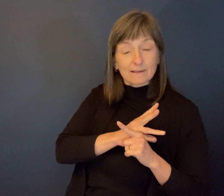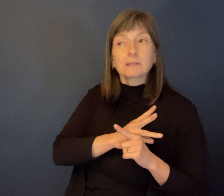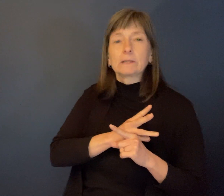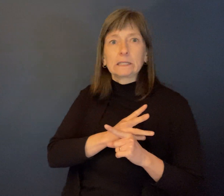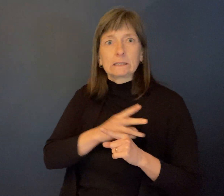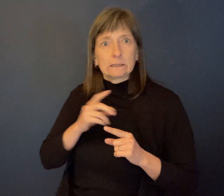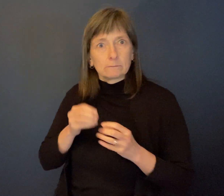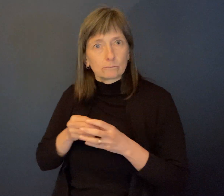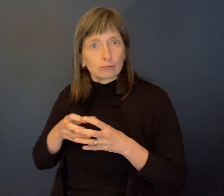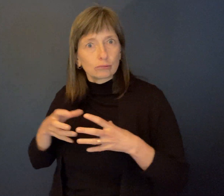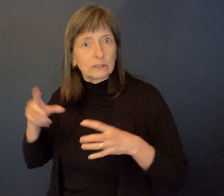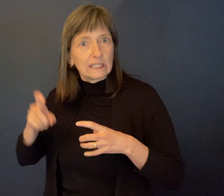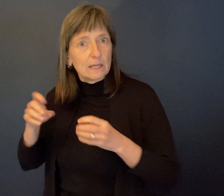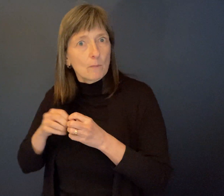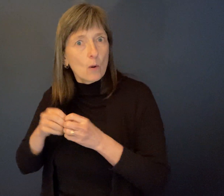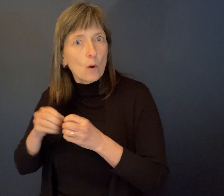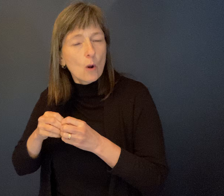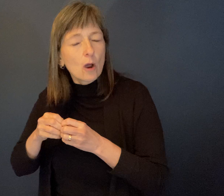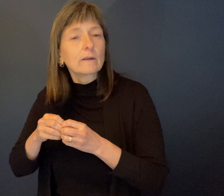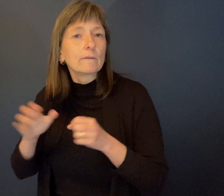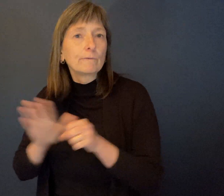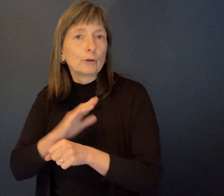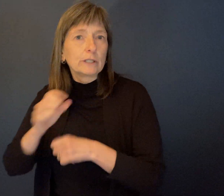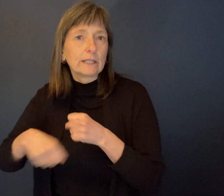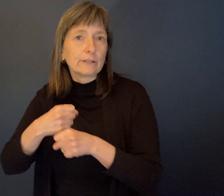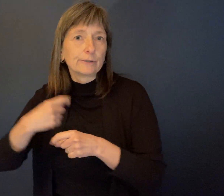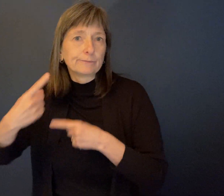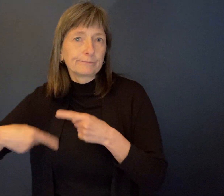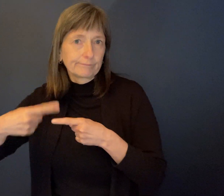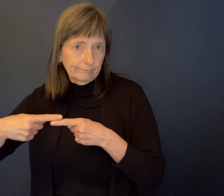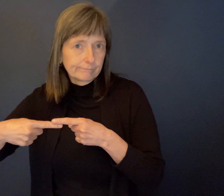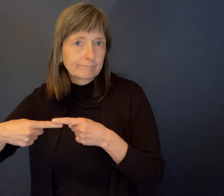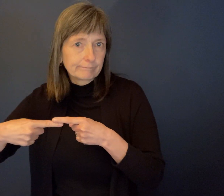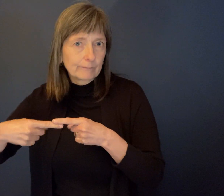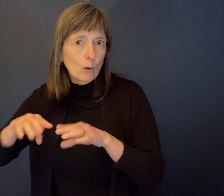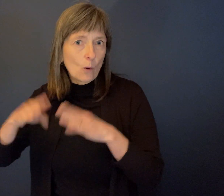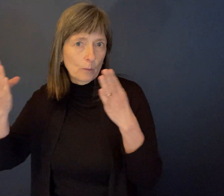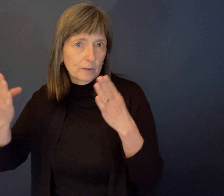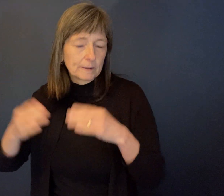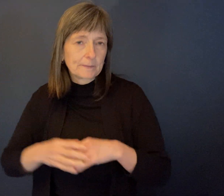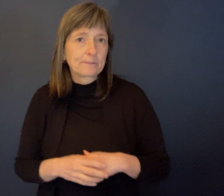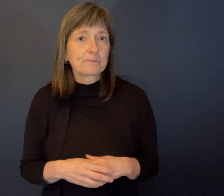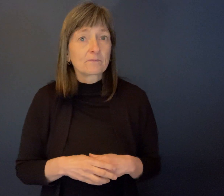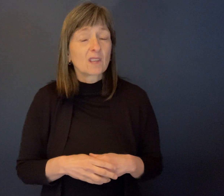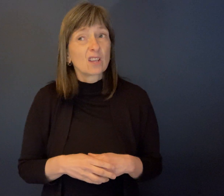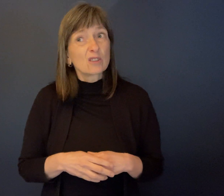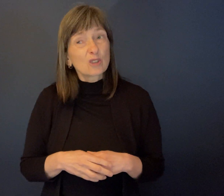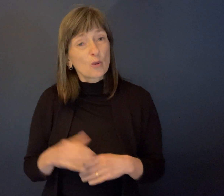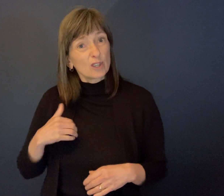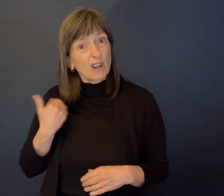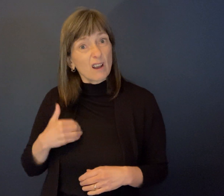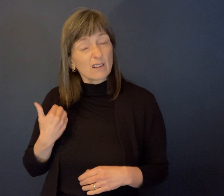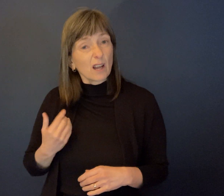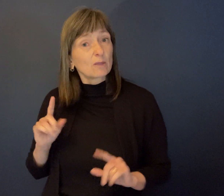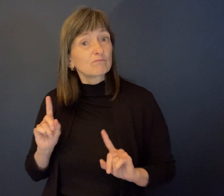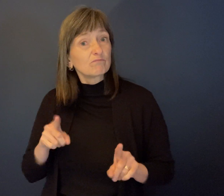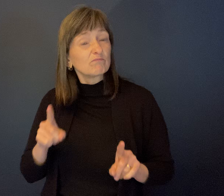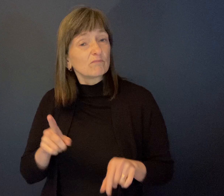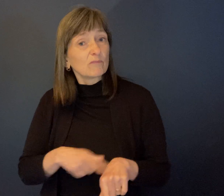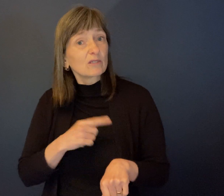it was open up for year round. So that's where I spent a fair bit of my time in the early years. And we had a lot of fun